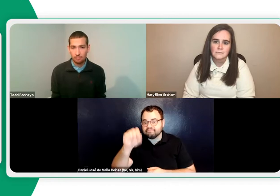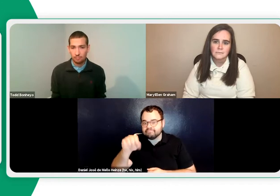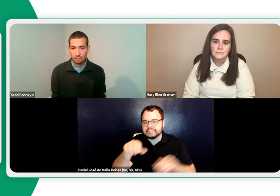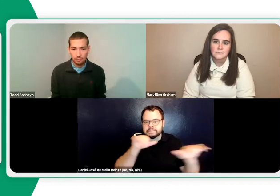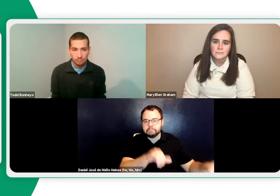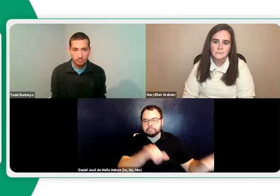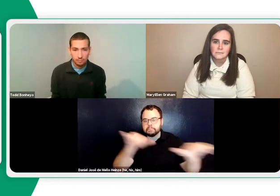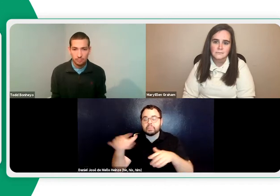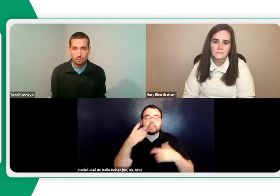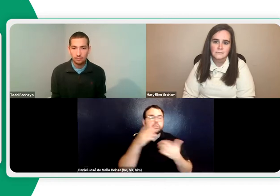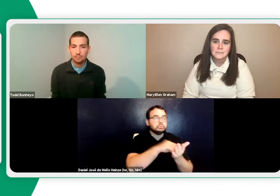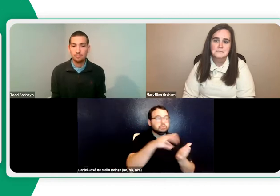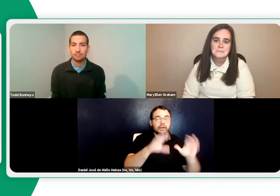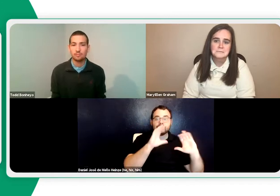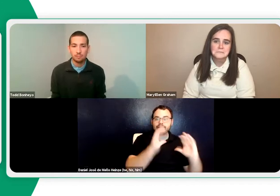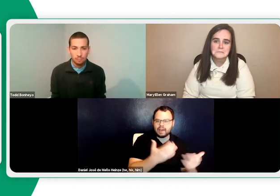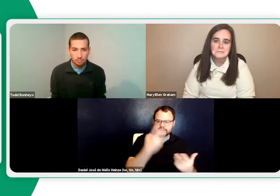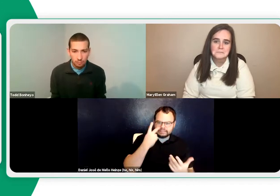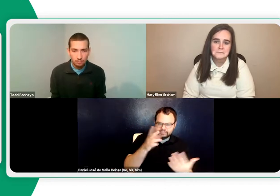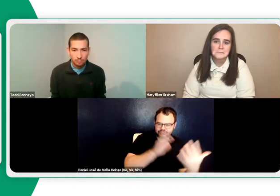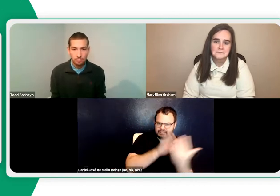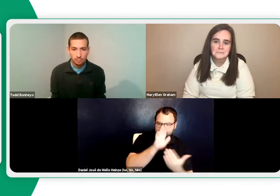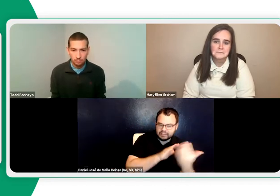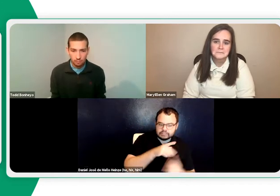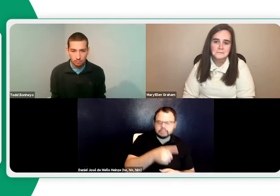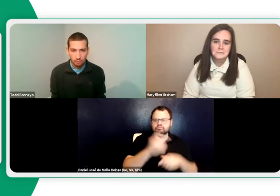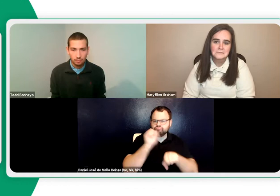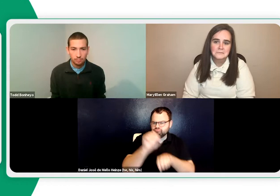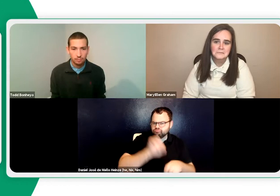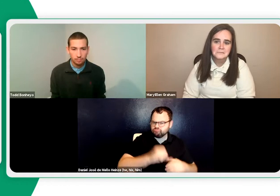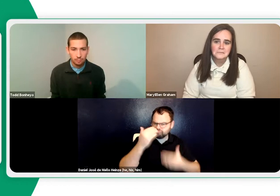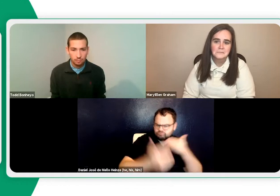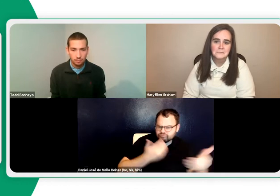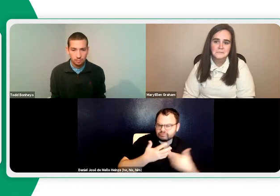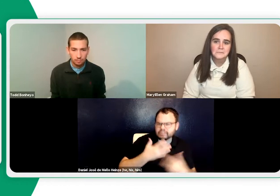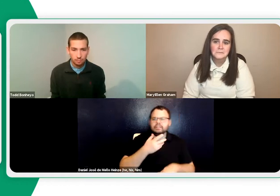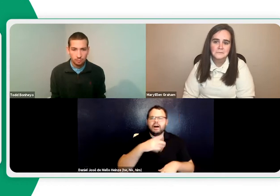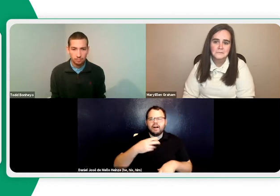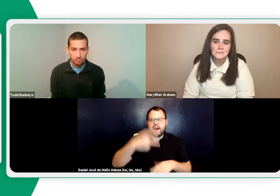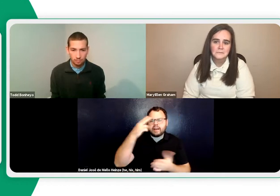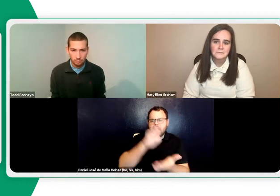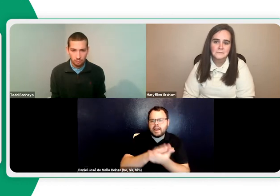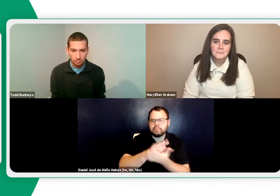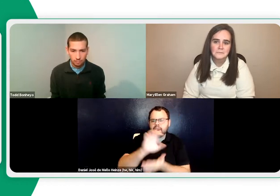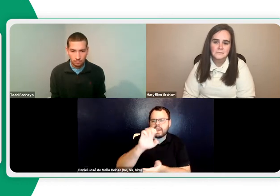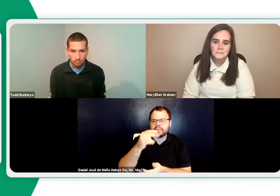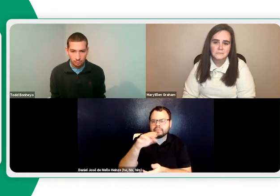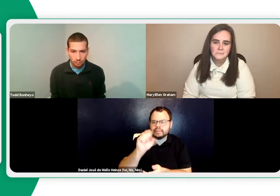distance? In general, I'd say that student behaviors stay the same, whether they're face-to-face or virtual.